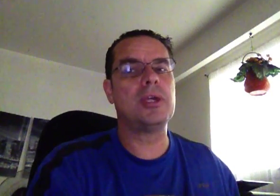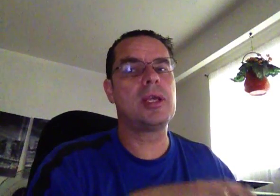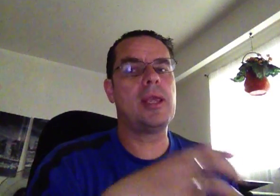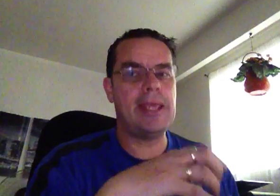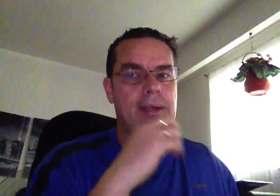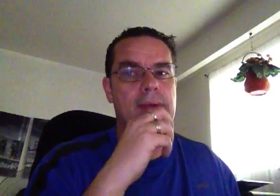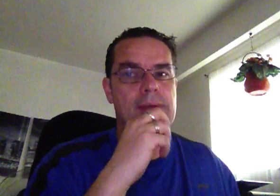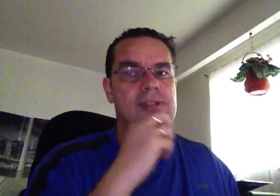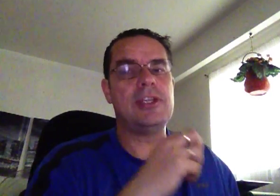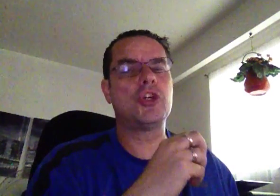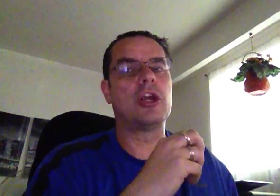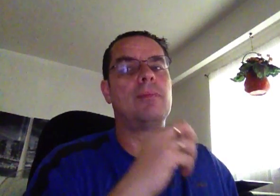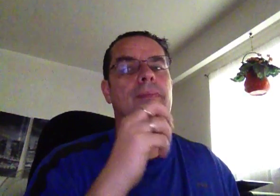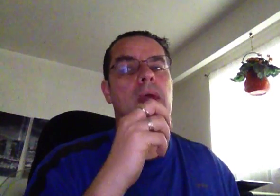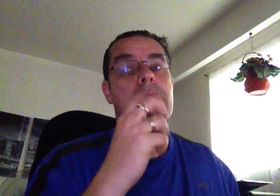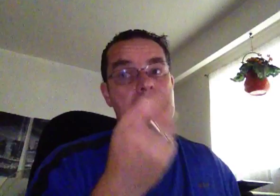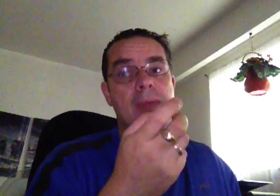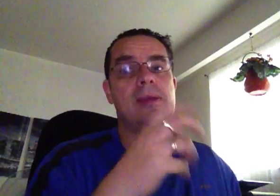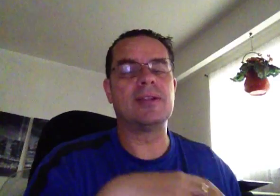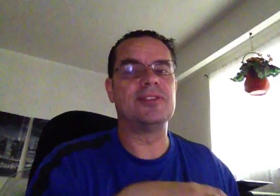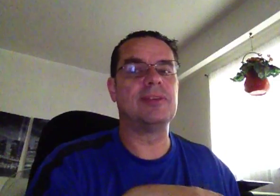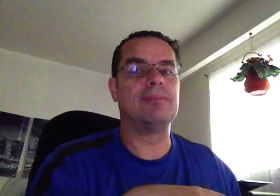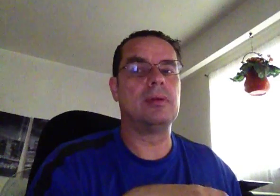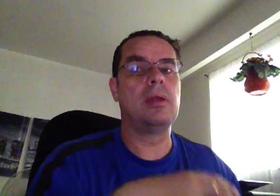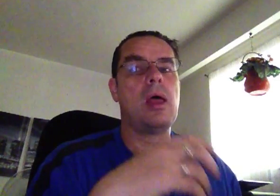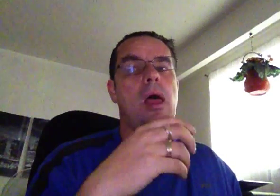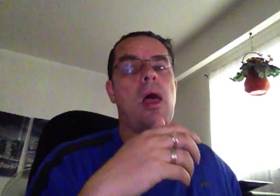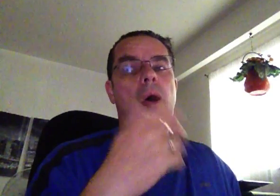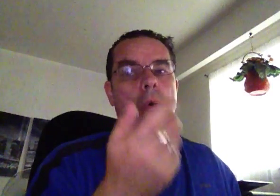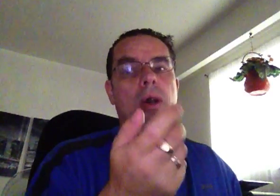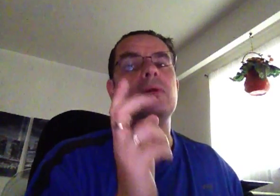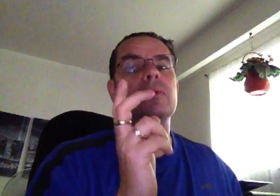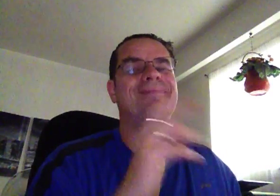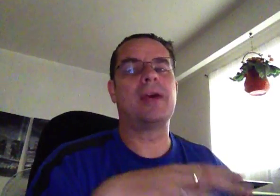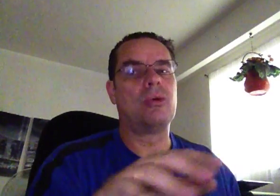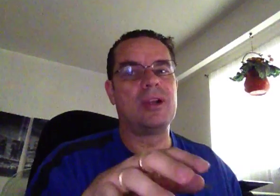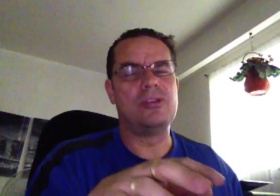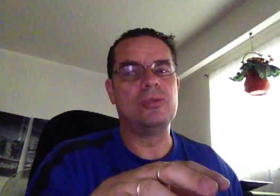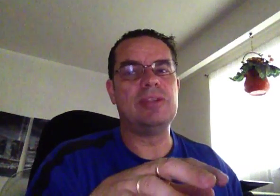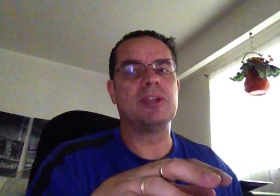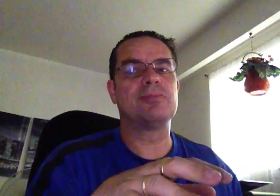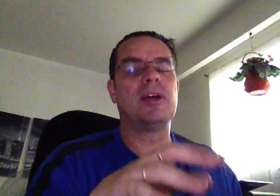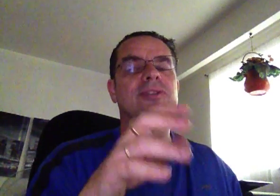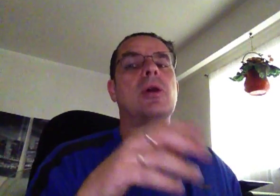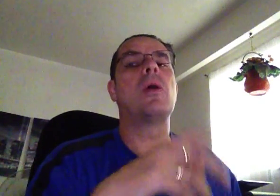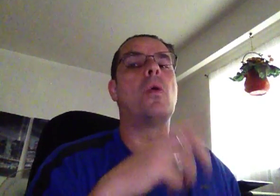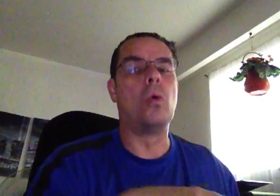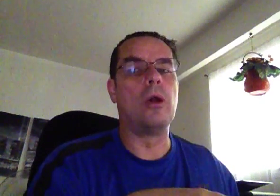in C Sharp maybe because it's simple. Or, I don't want to do C++ or